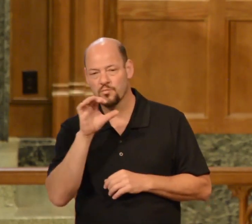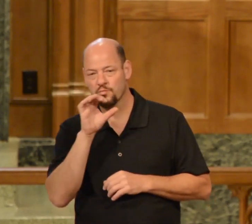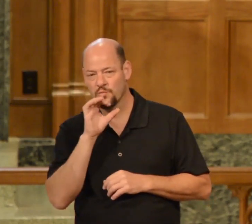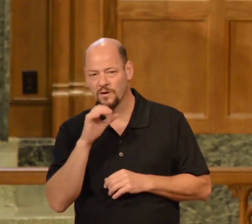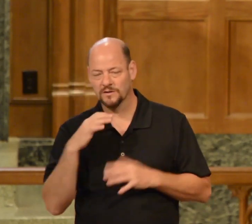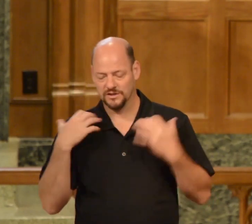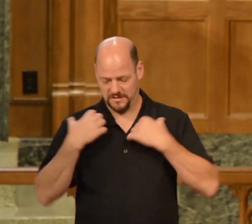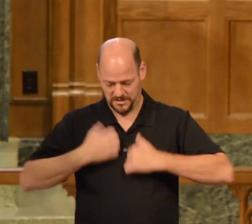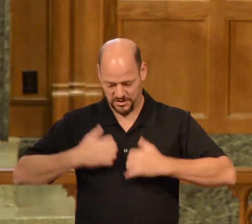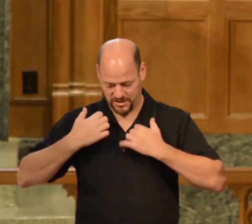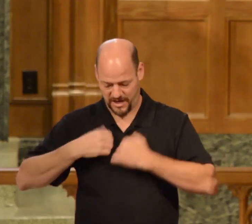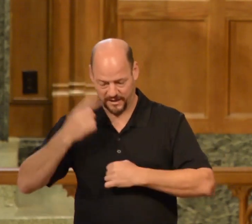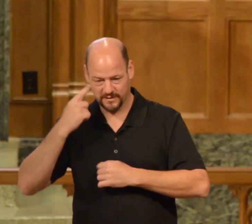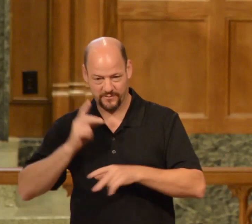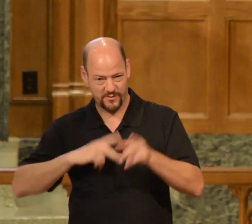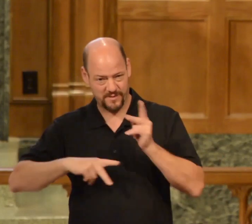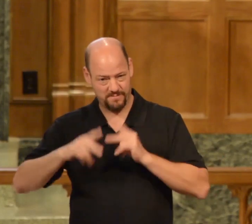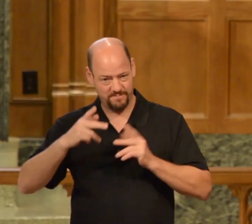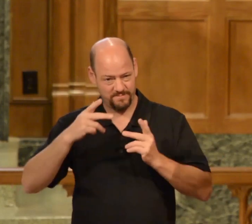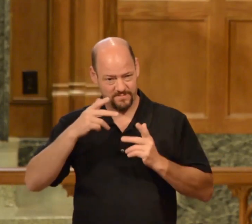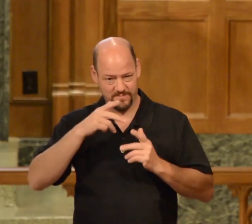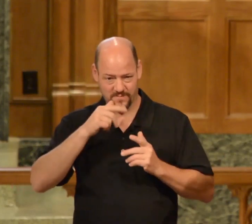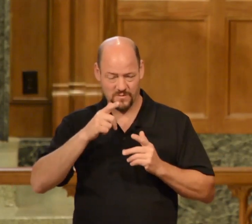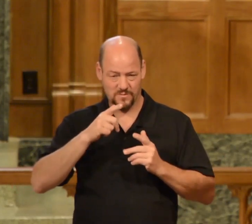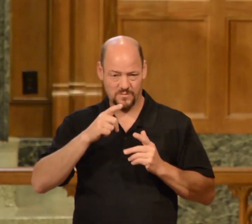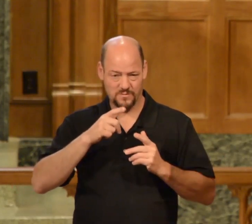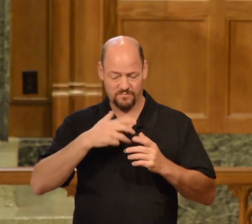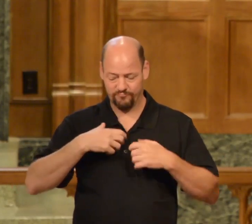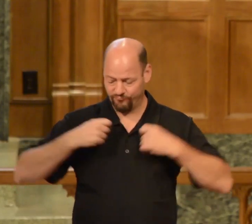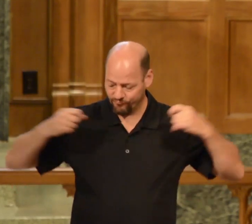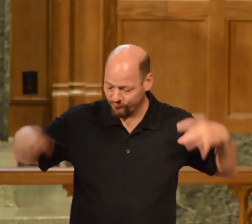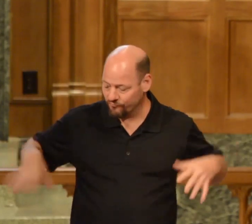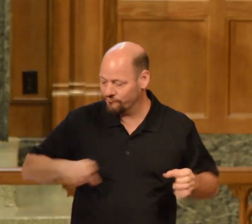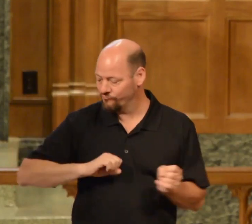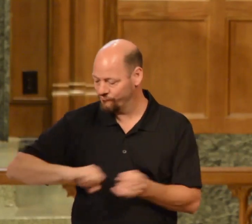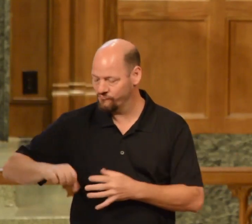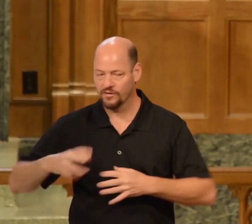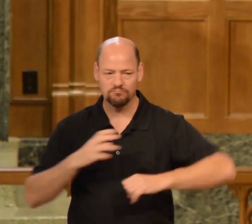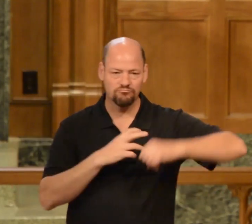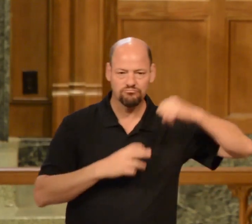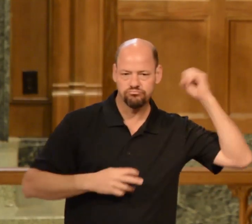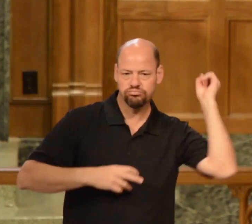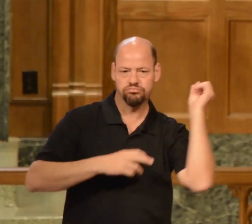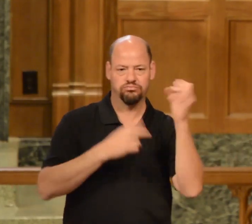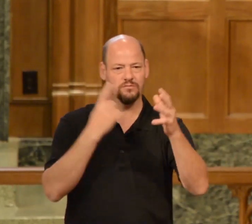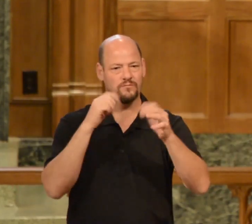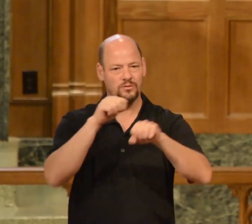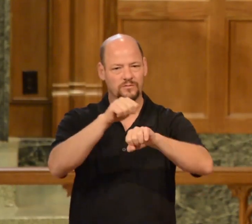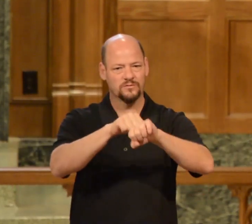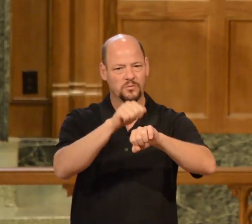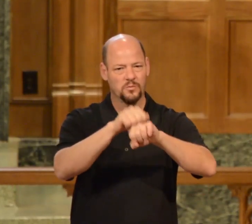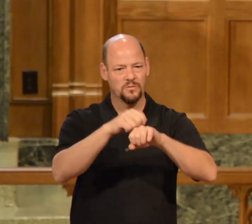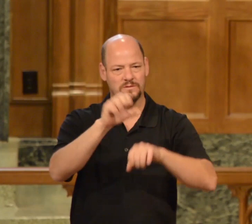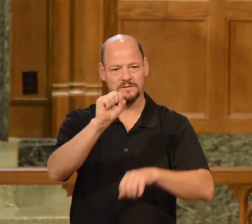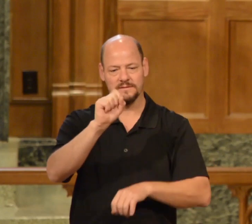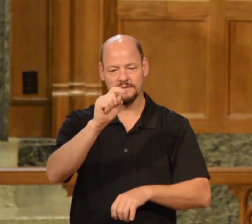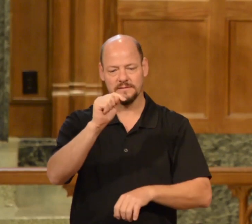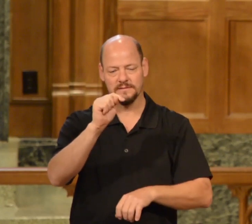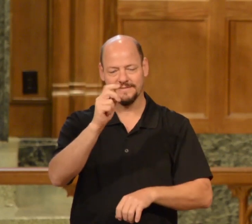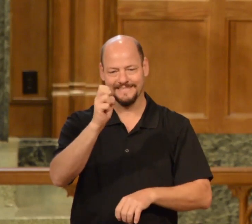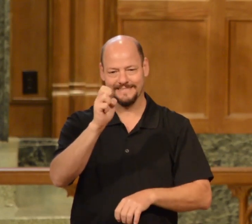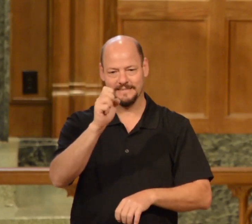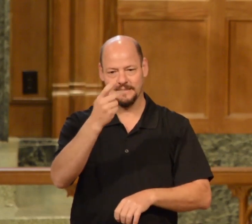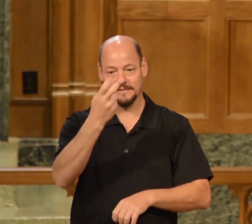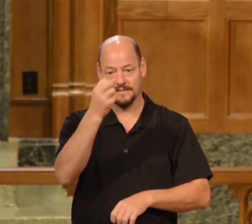jackets of all the guys who took their jackets off so they could have more arm motion so they could stone Stephen better